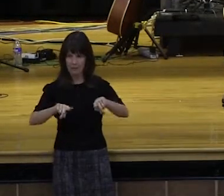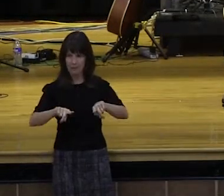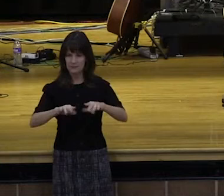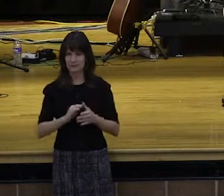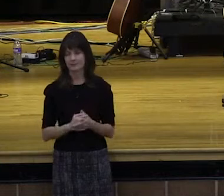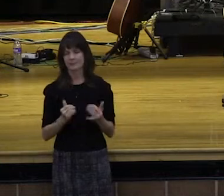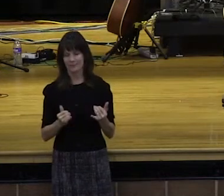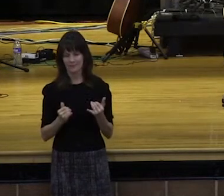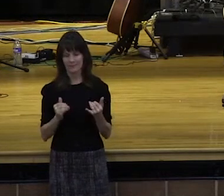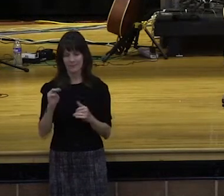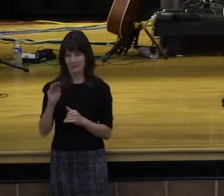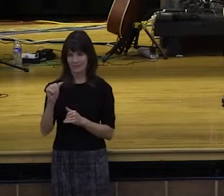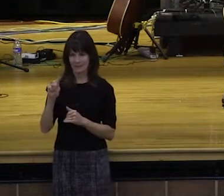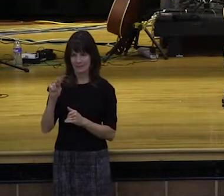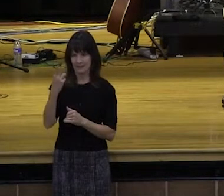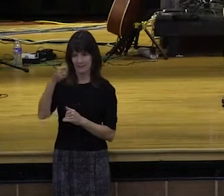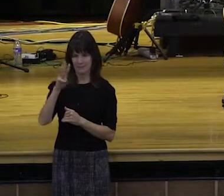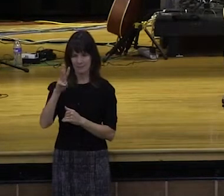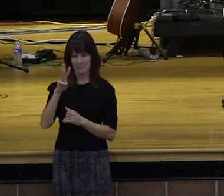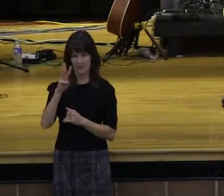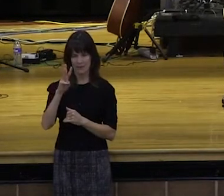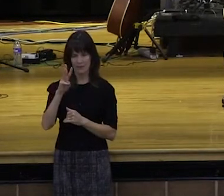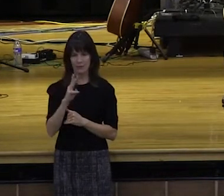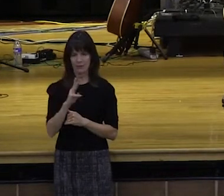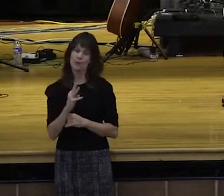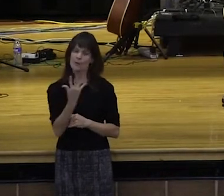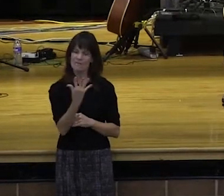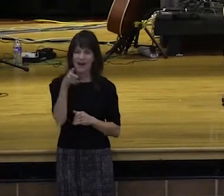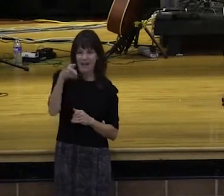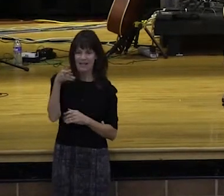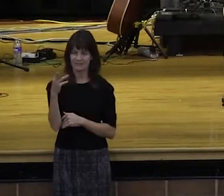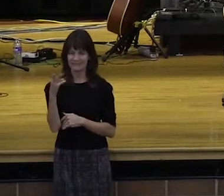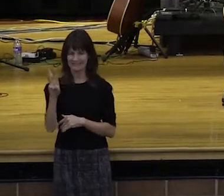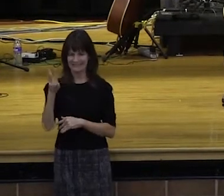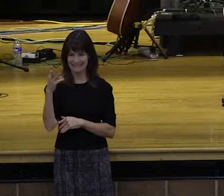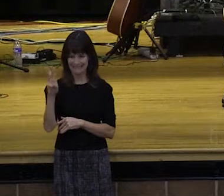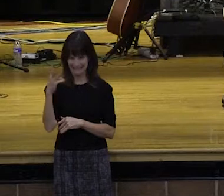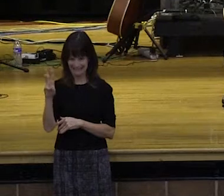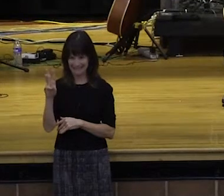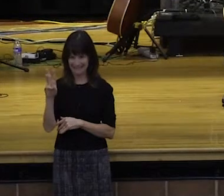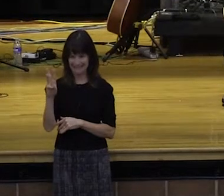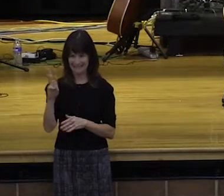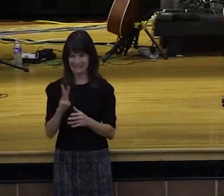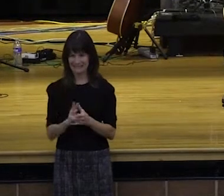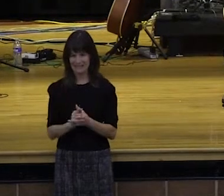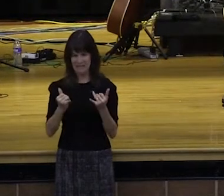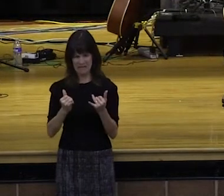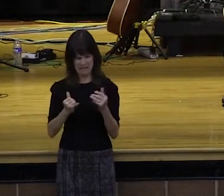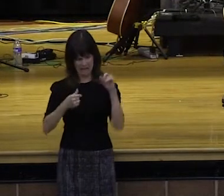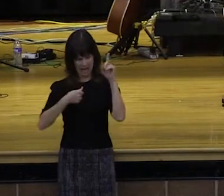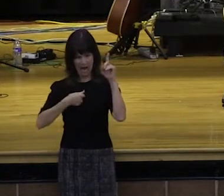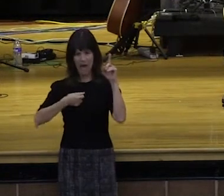.16 in the message translation. It's very powerful. It says, Now that I've put you on a hilltop, on a